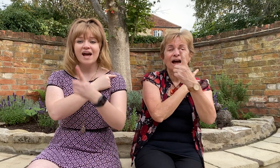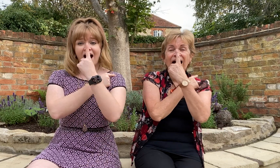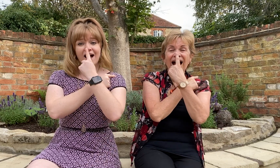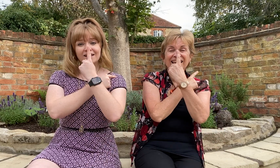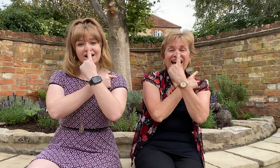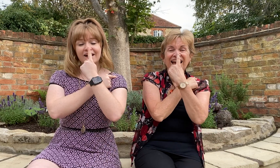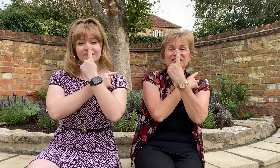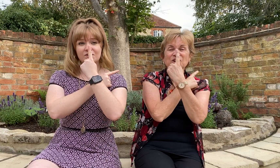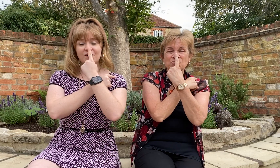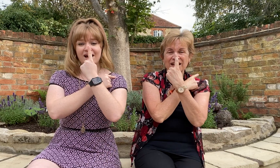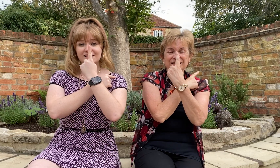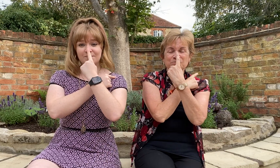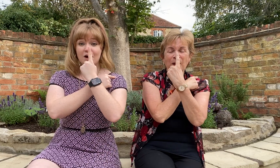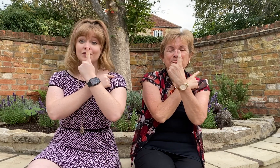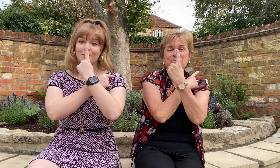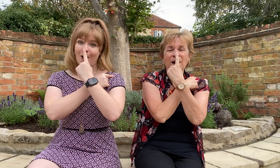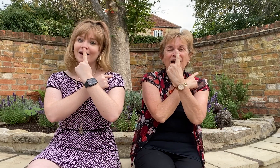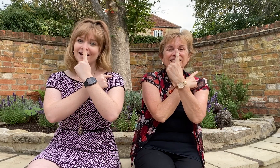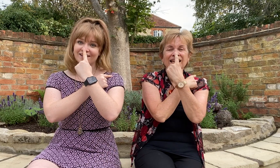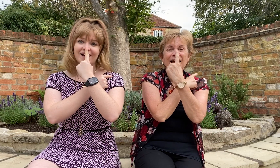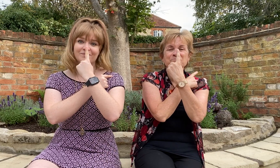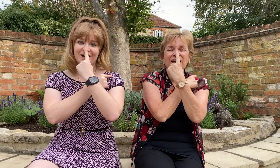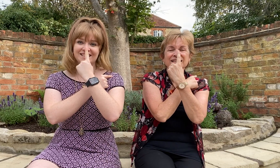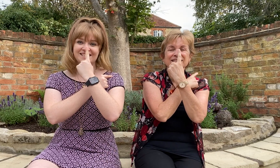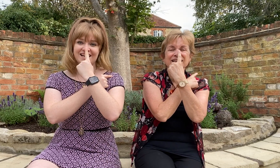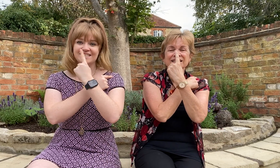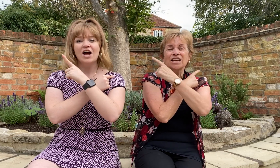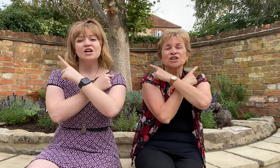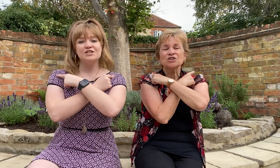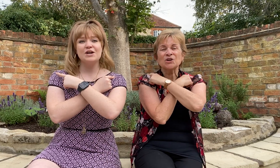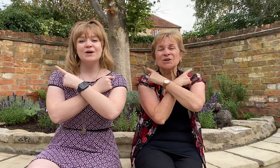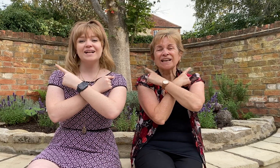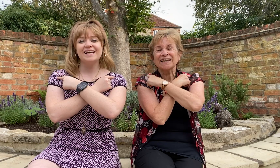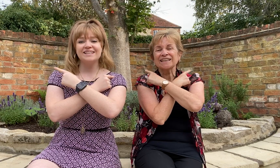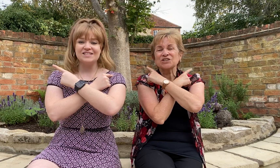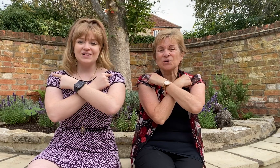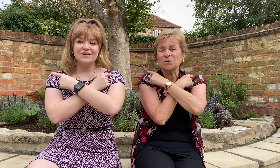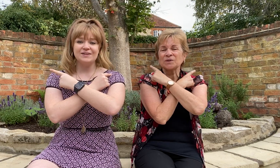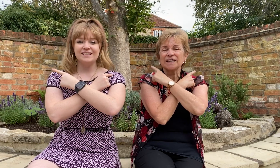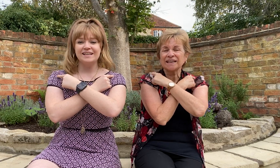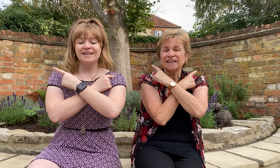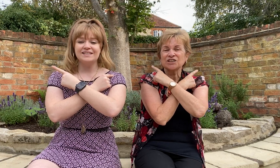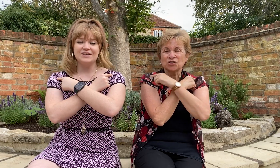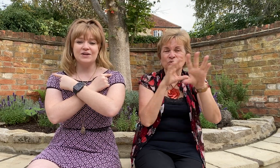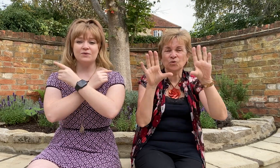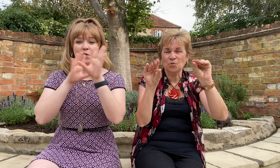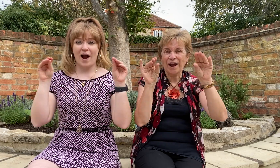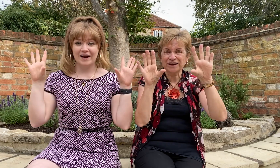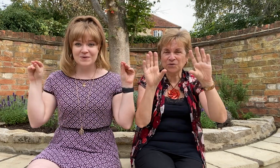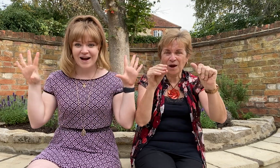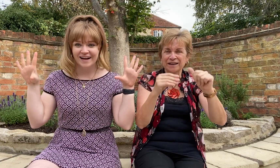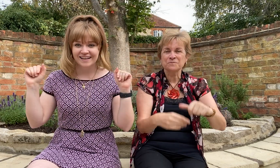I like the rest, but the part I like best is Doodly-doodly-doo, quack, quack